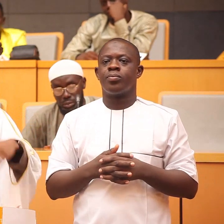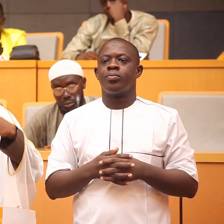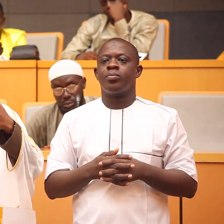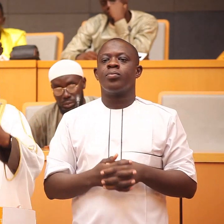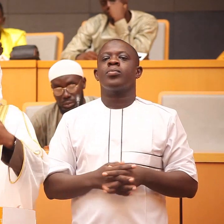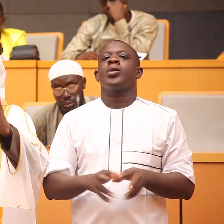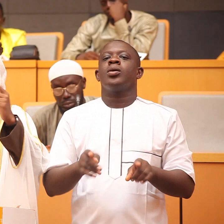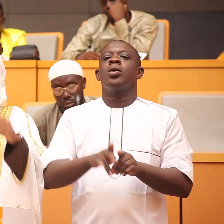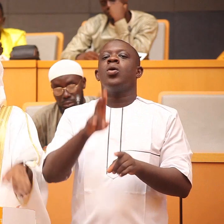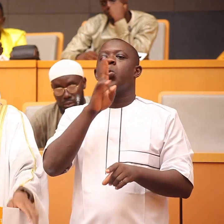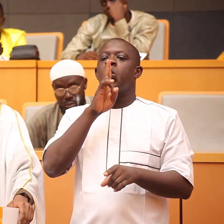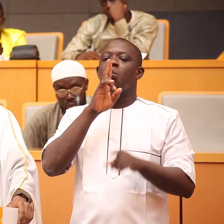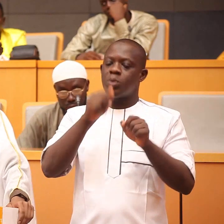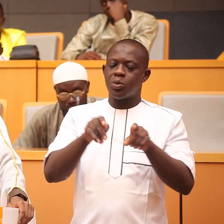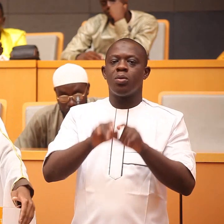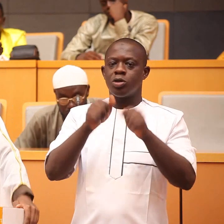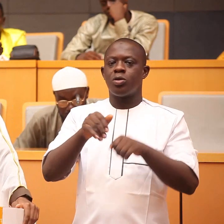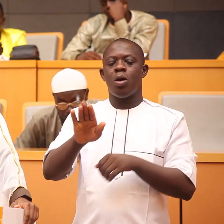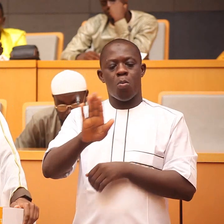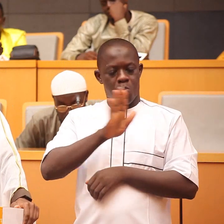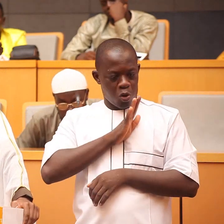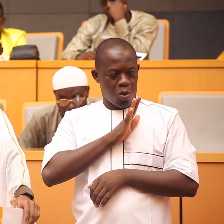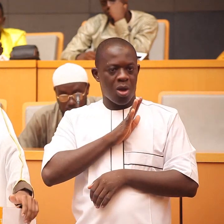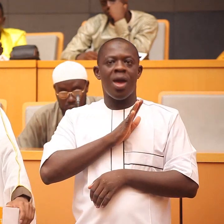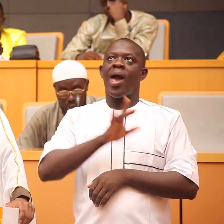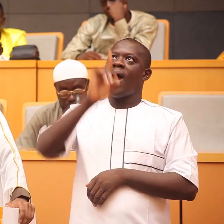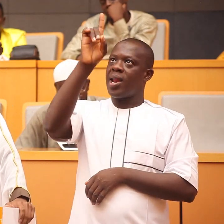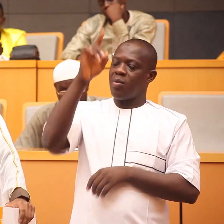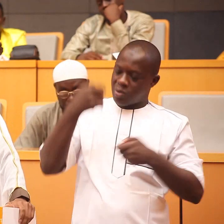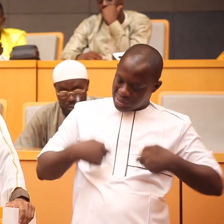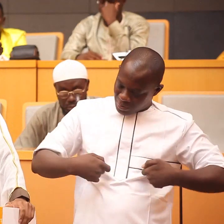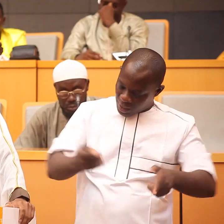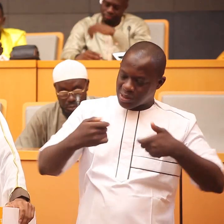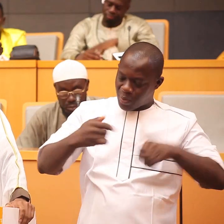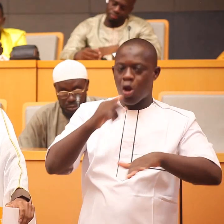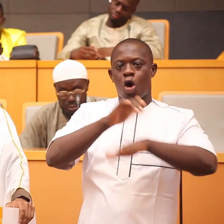who is going to owe Allah subhanahu wa ta'ala by spending in his path